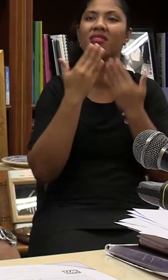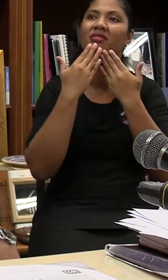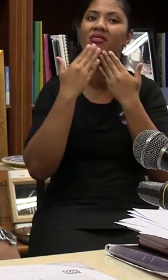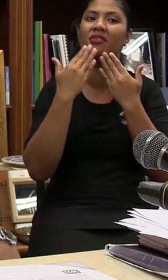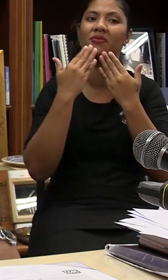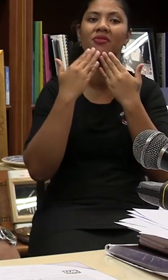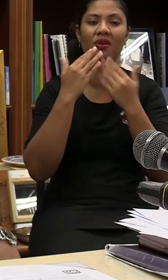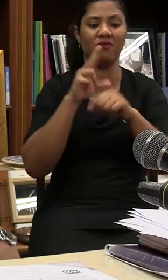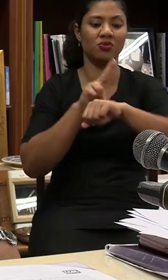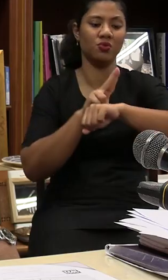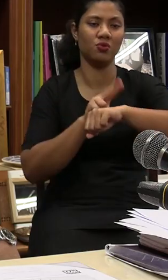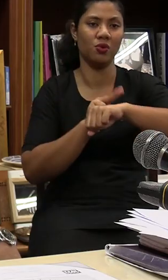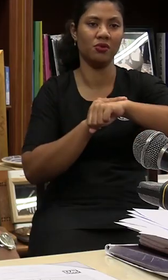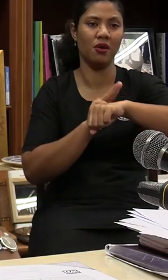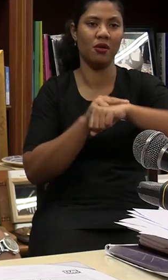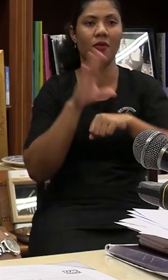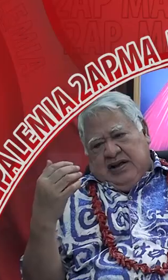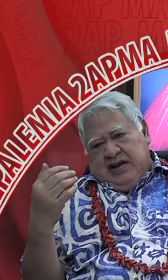the same way.